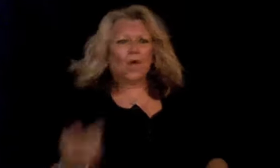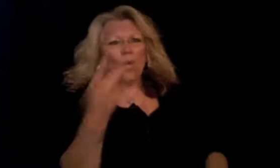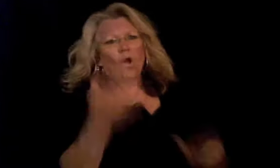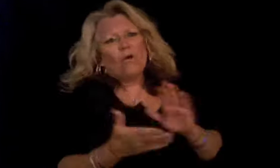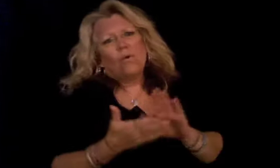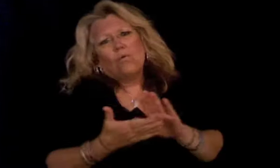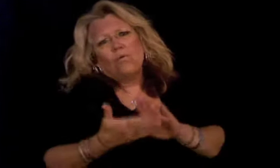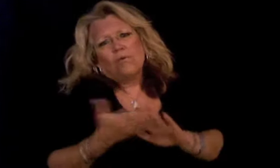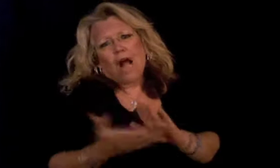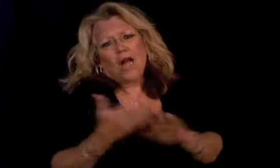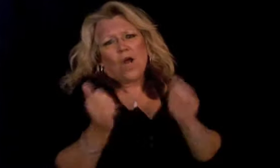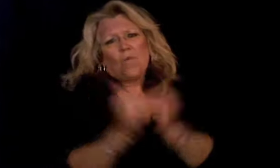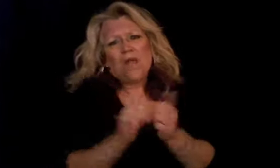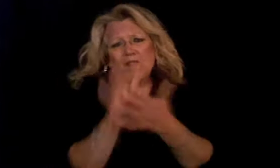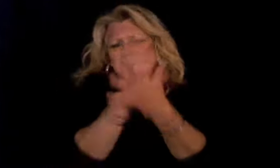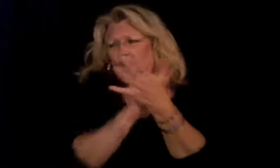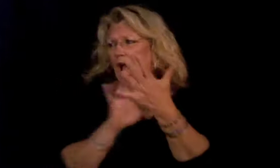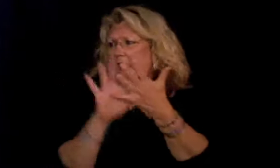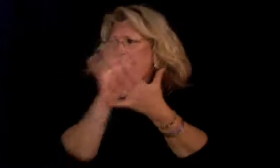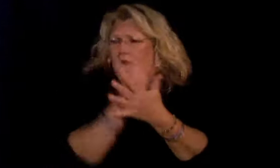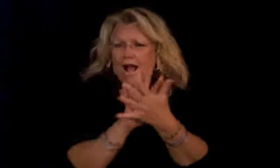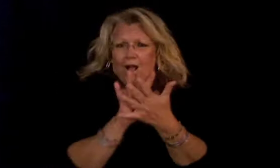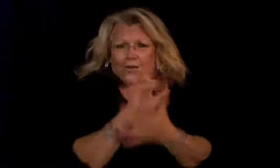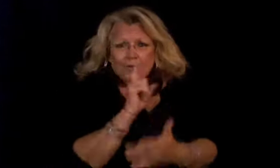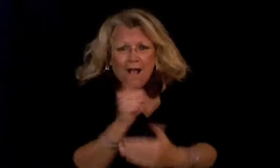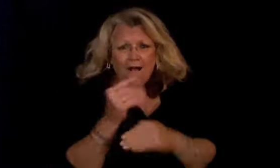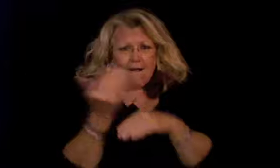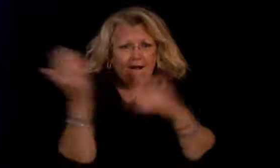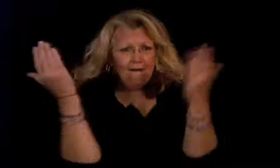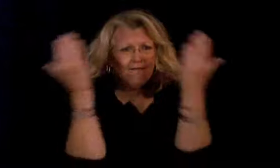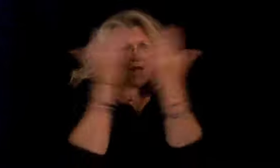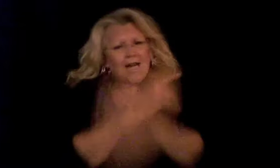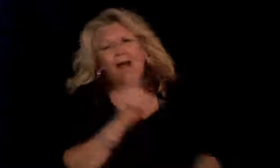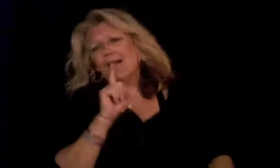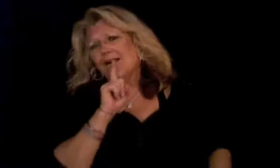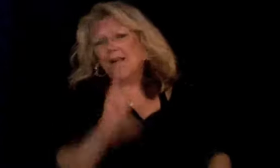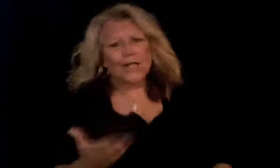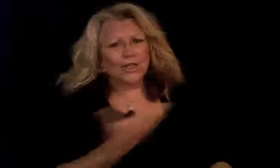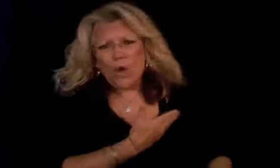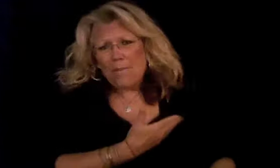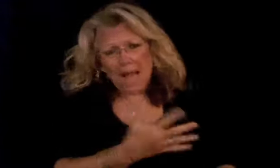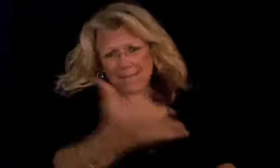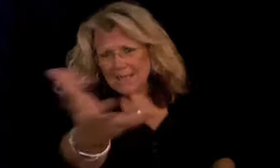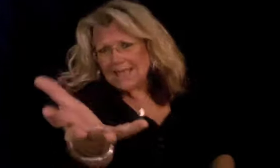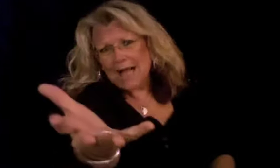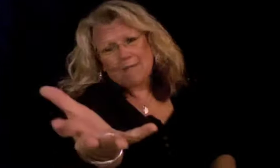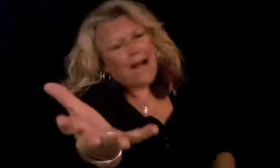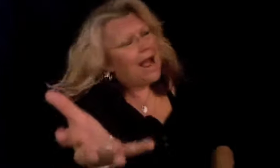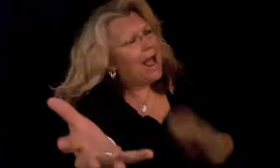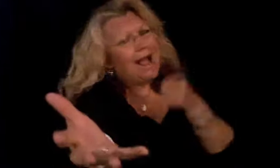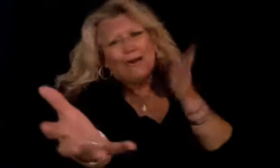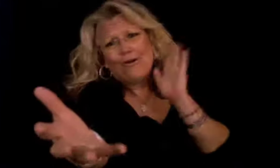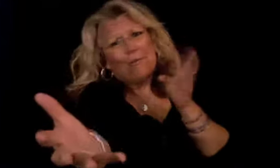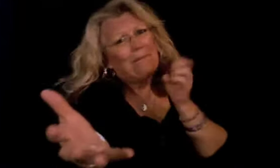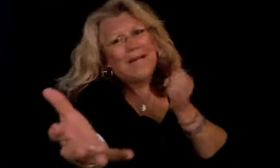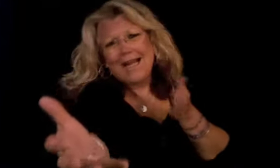We're running with the shadows of the night So baby, take my hand, it'll be